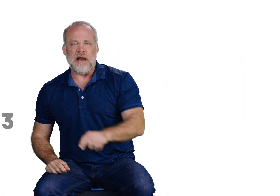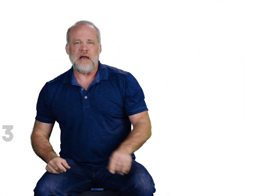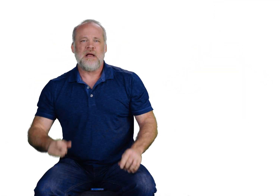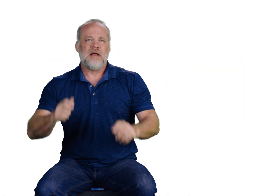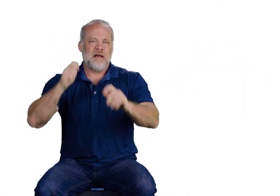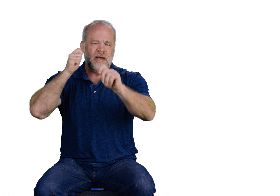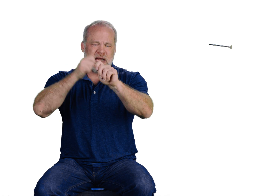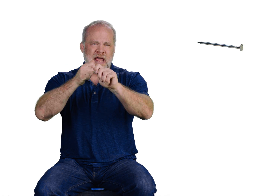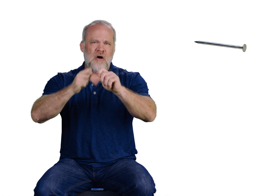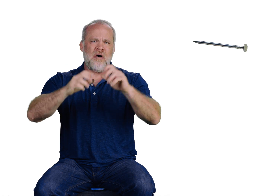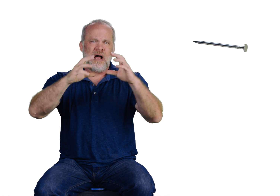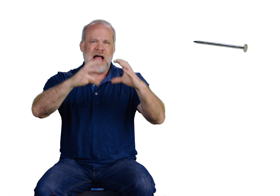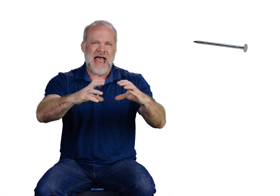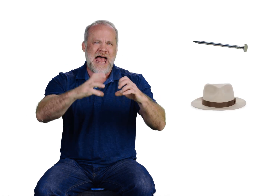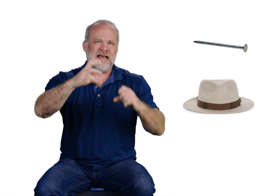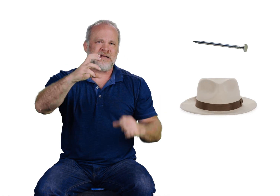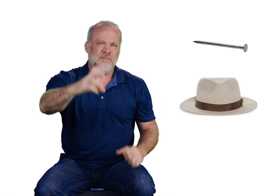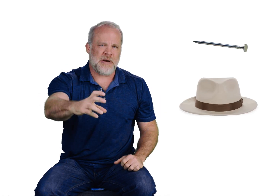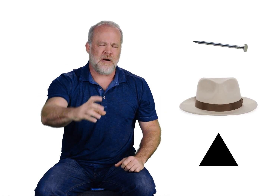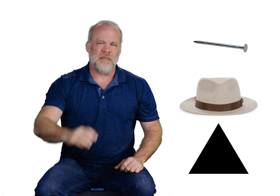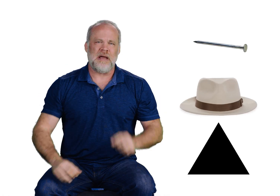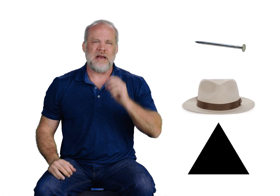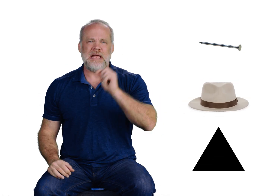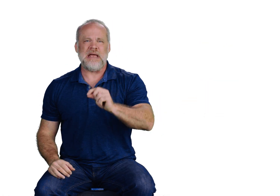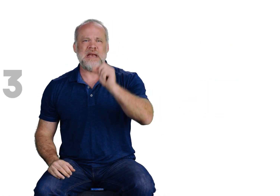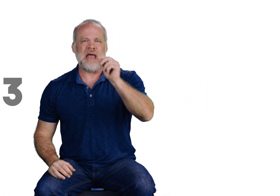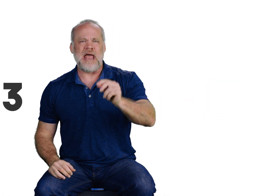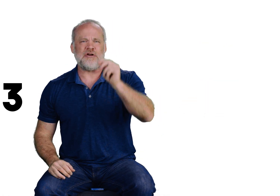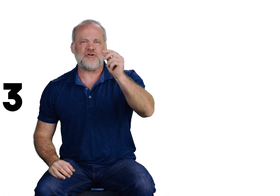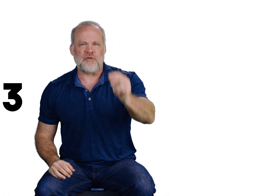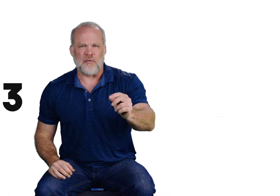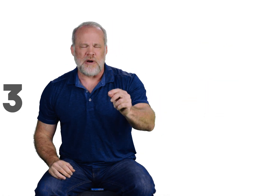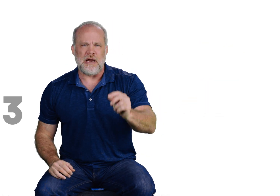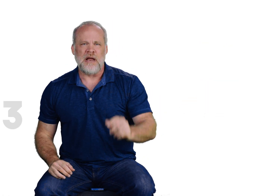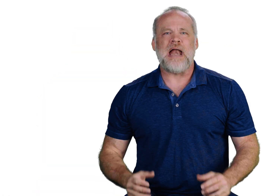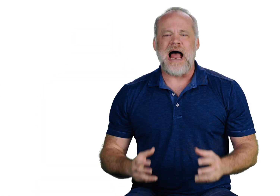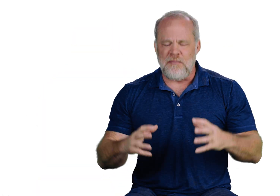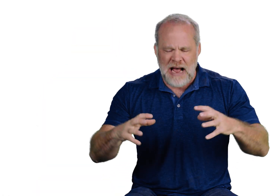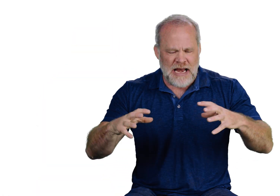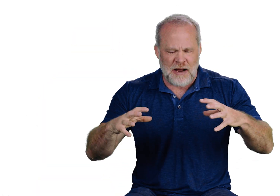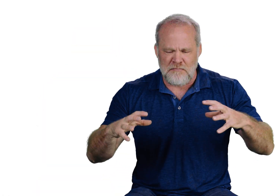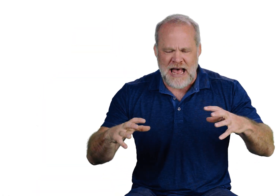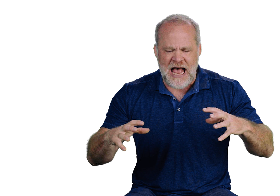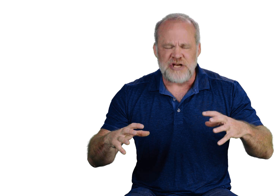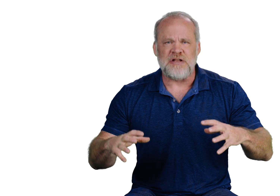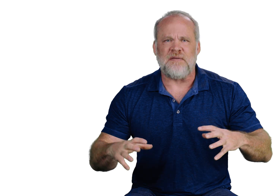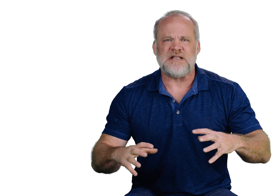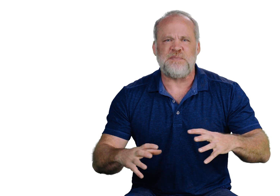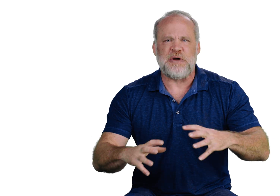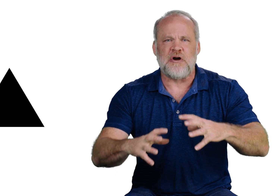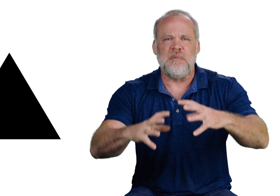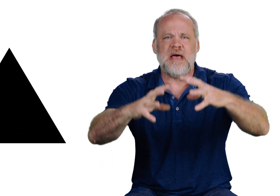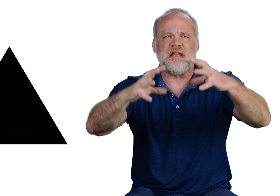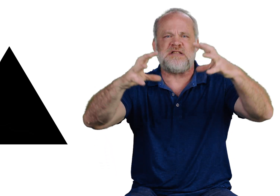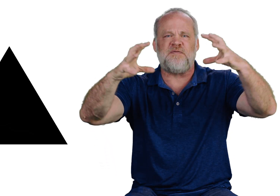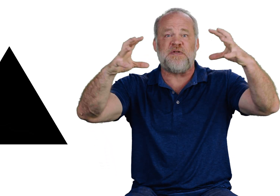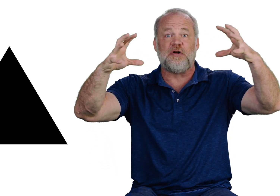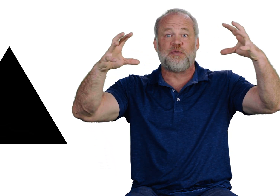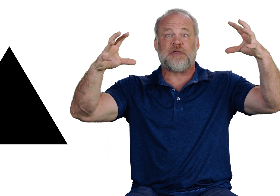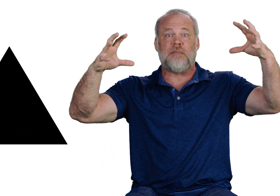NH3. Nail, hat, pyramid. NH3. And I might imagine that this pyramid is filled with